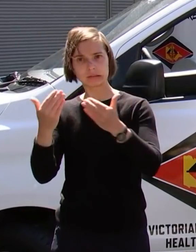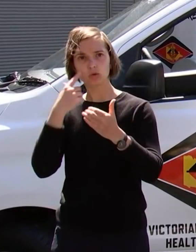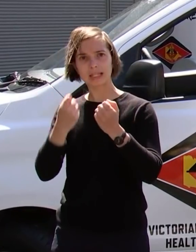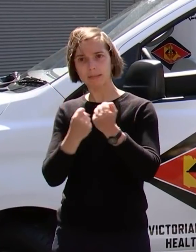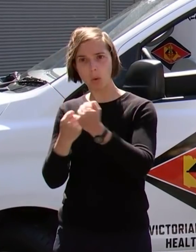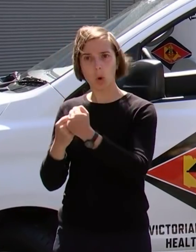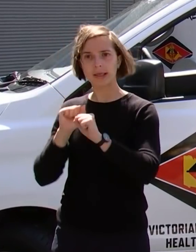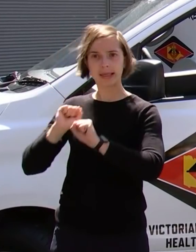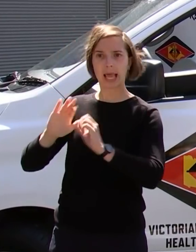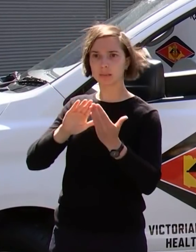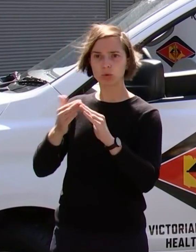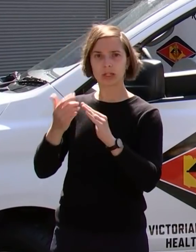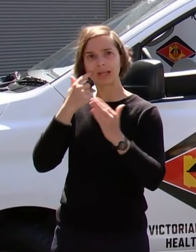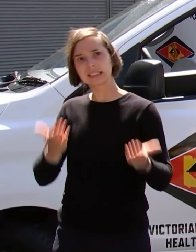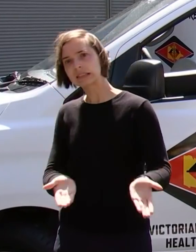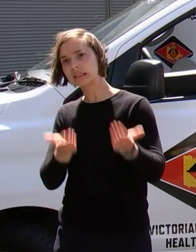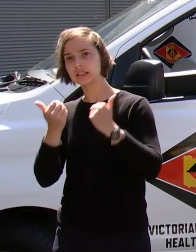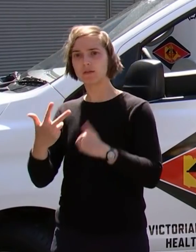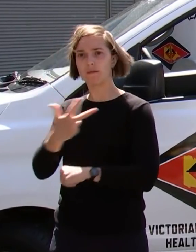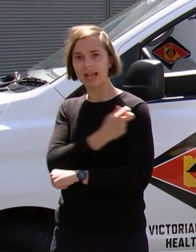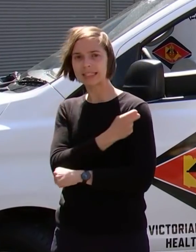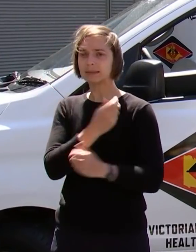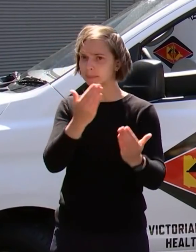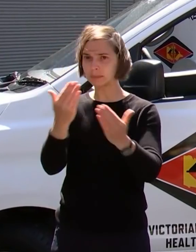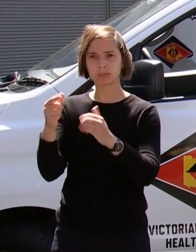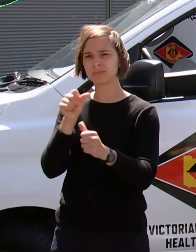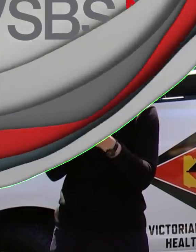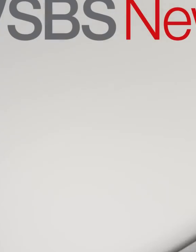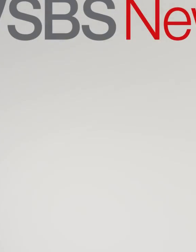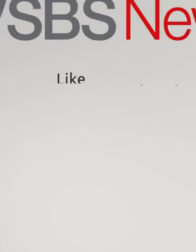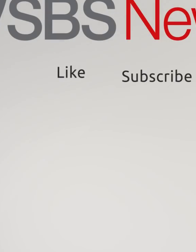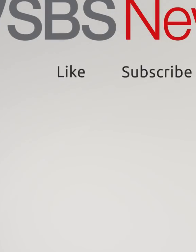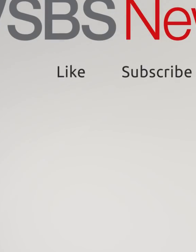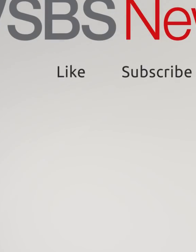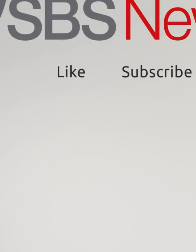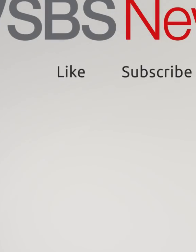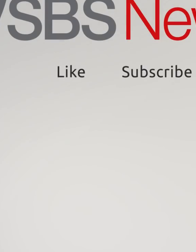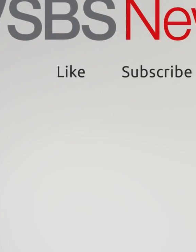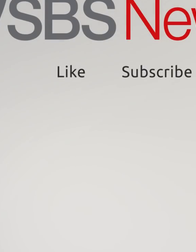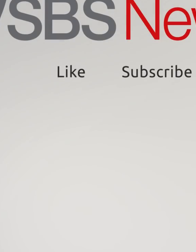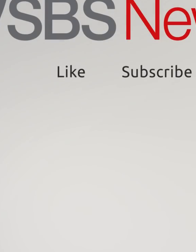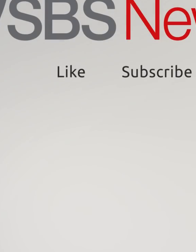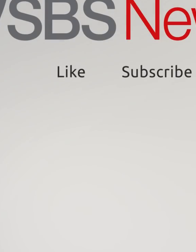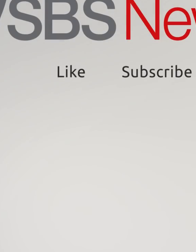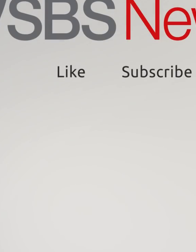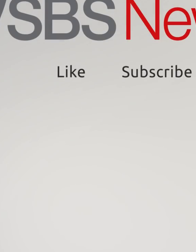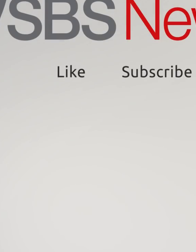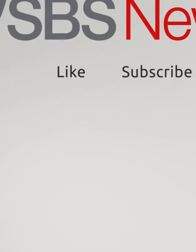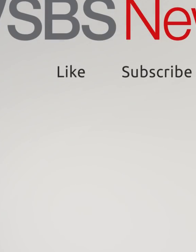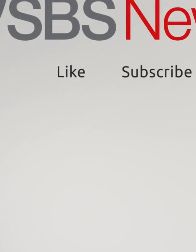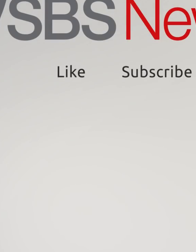continue to be underrepresented in those vaccination statistics. And we'll you